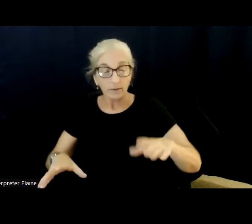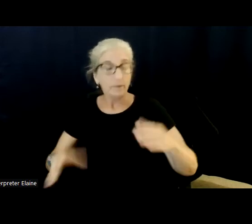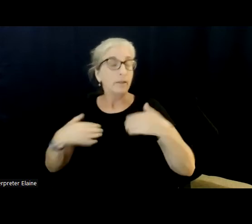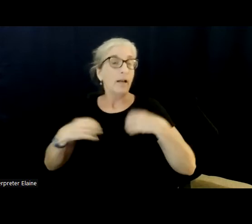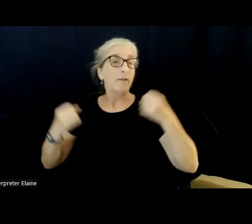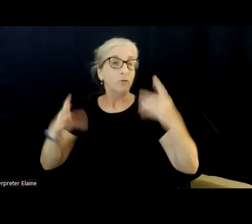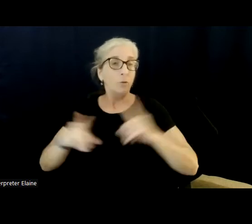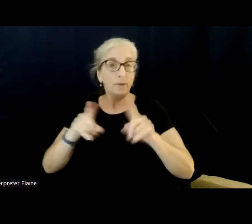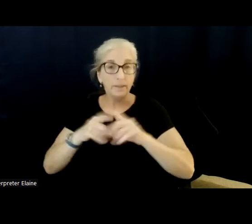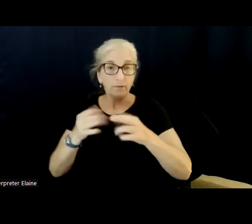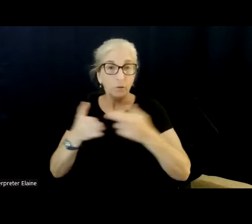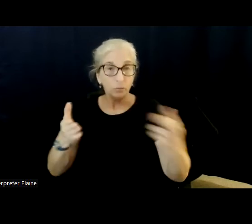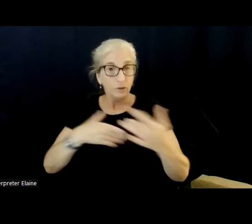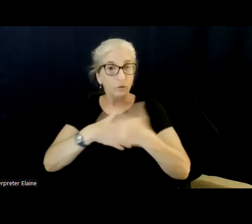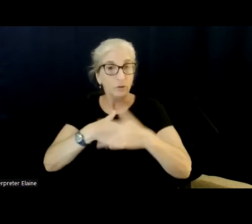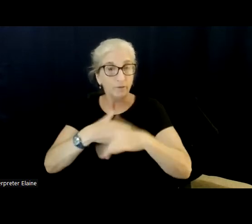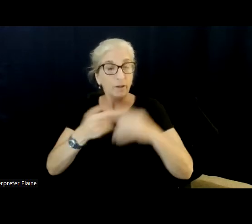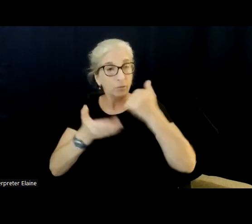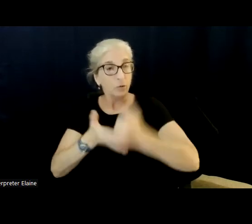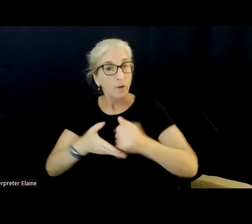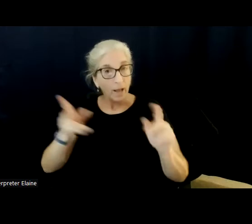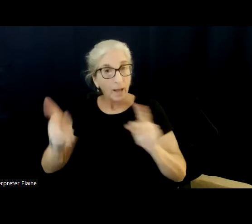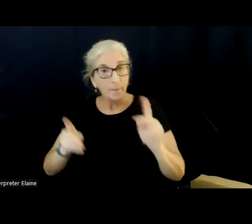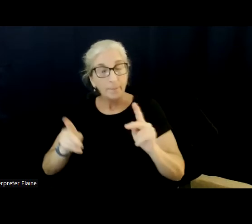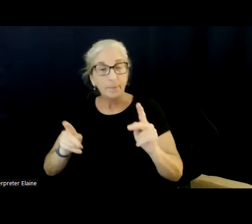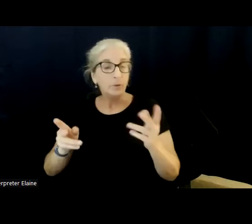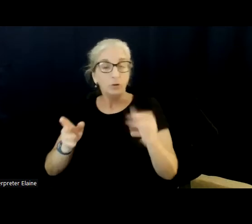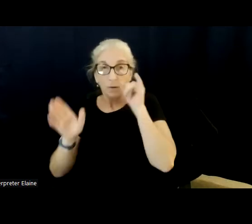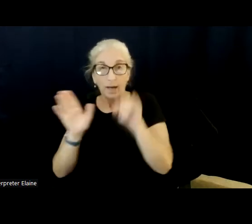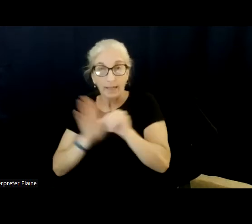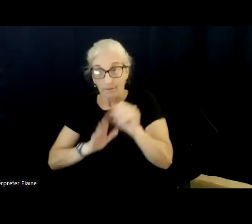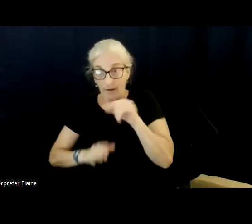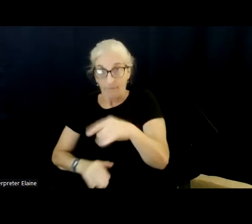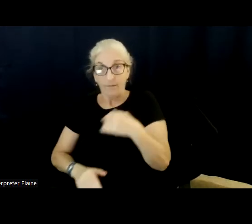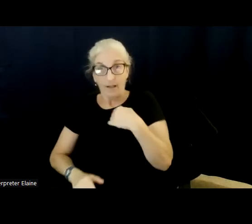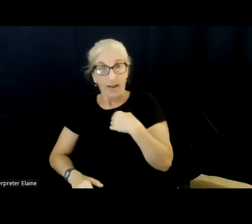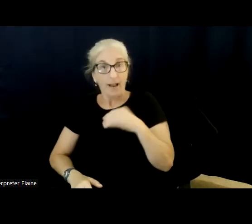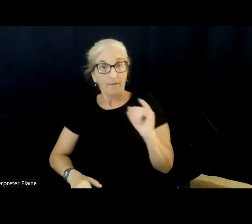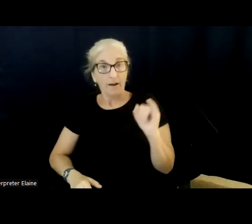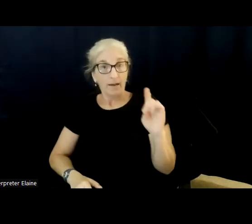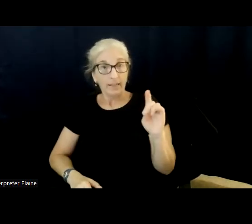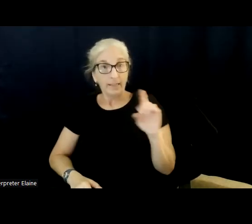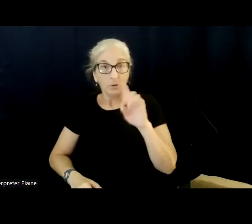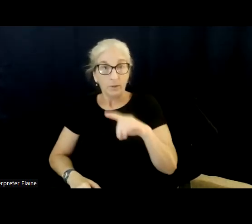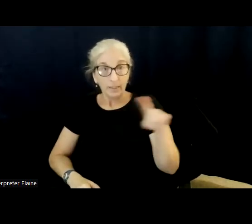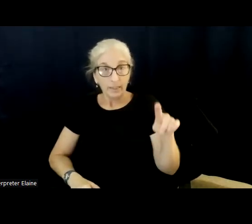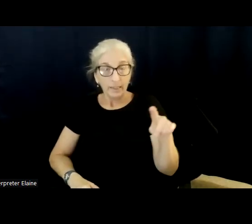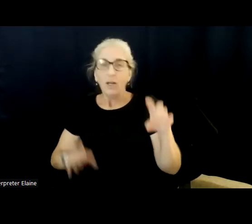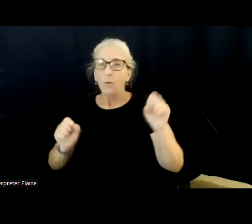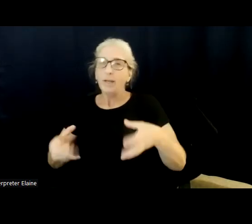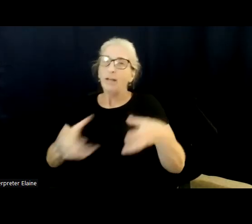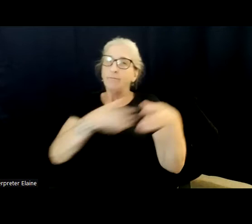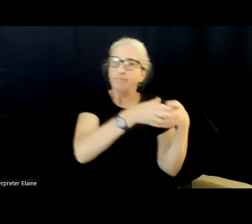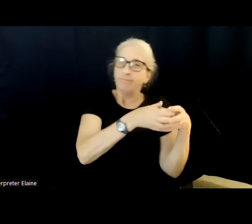developmental, uh, issues and intellectual disabilities, and we can use those and maybe segregate them and protect them in our jail